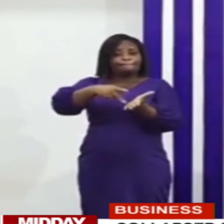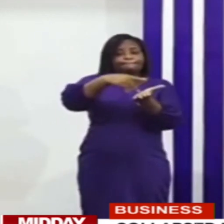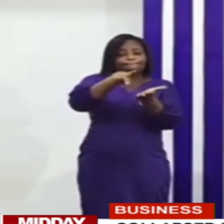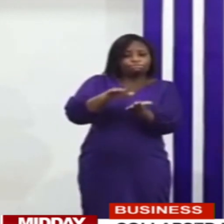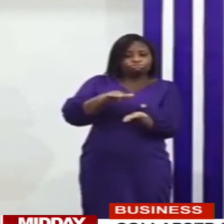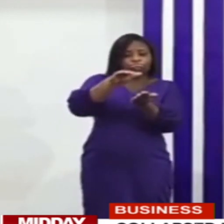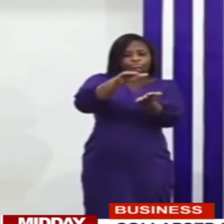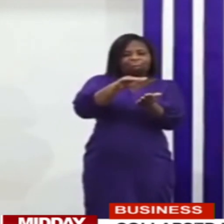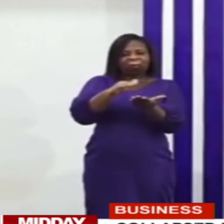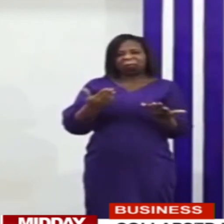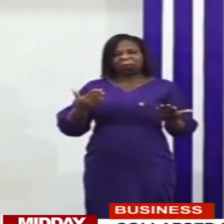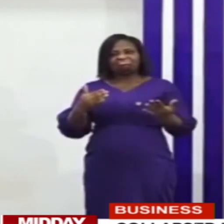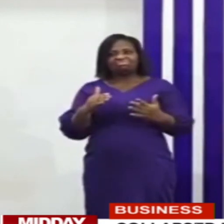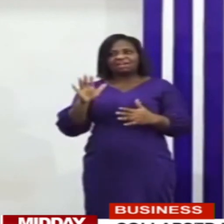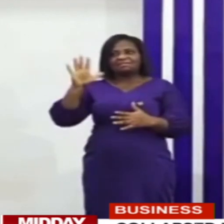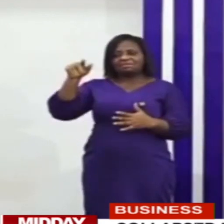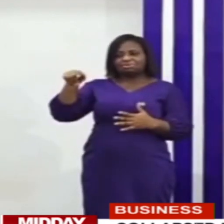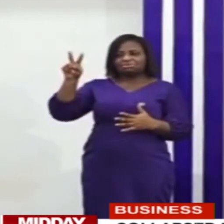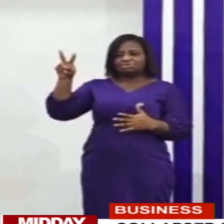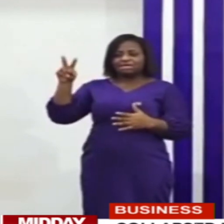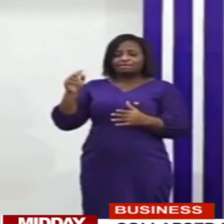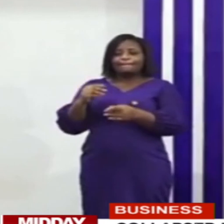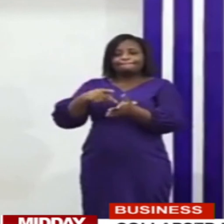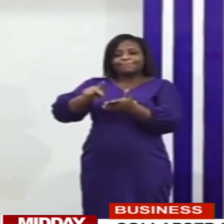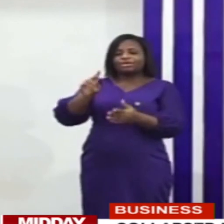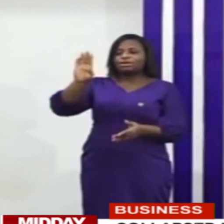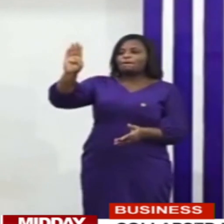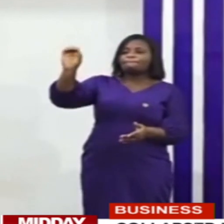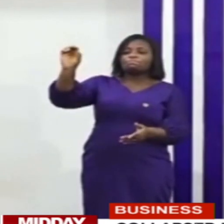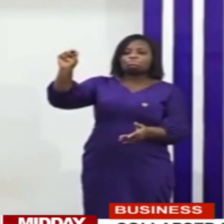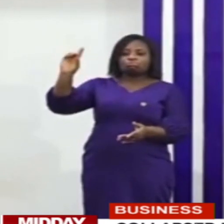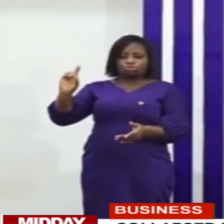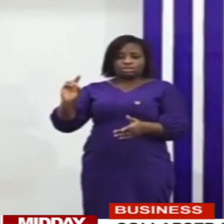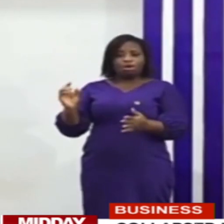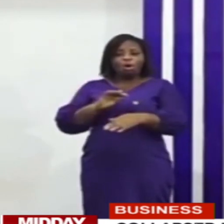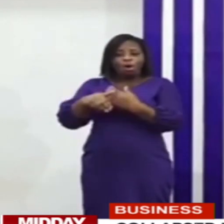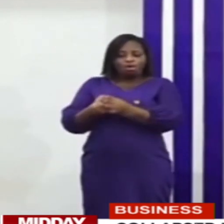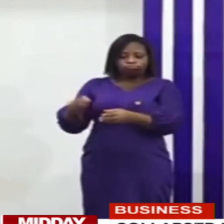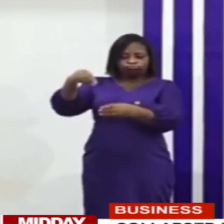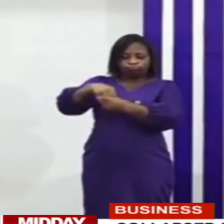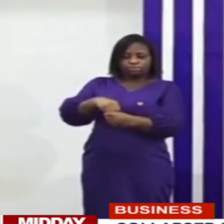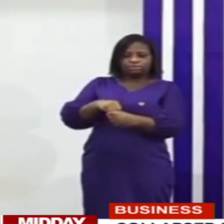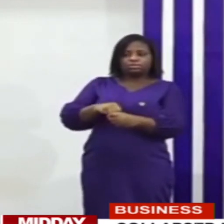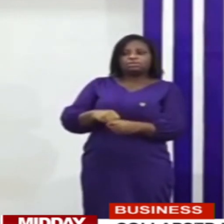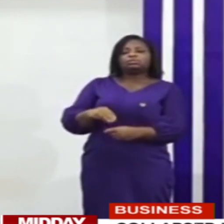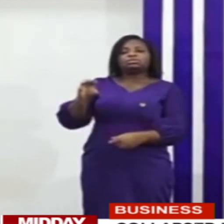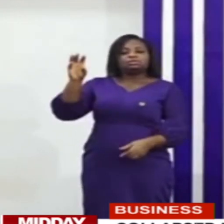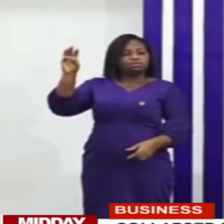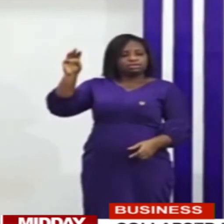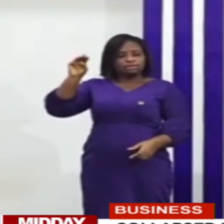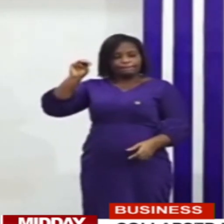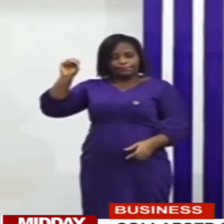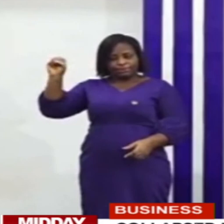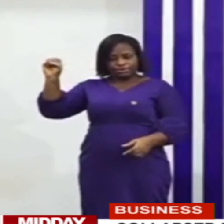while about 2.95 billion has been paid in bond bringing total payment to 5.06 billion now